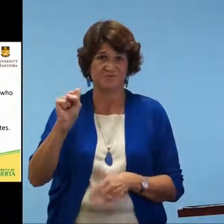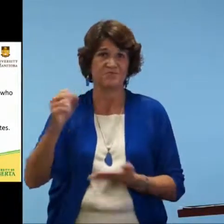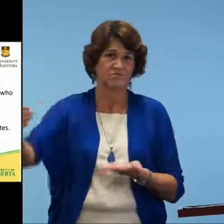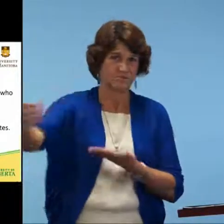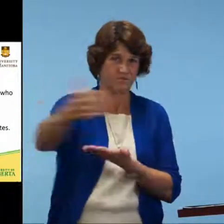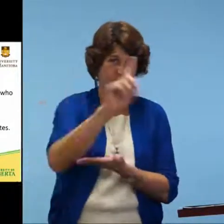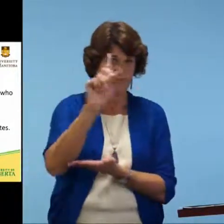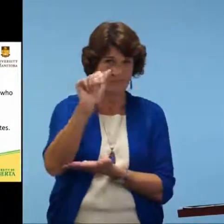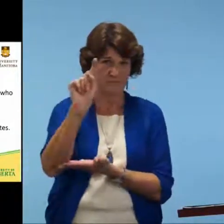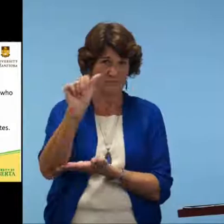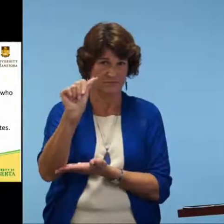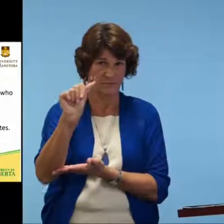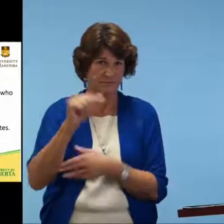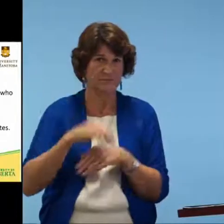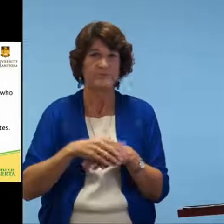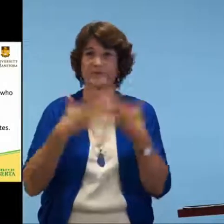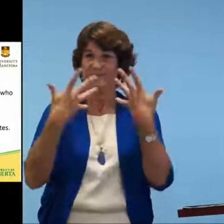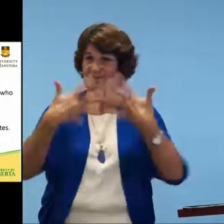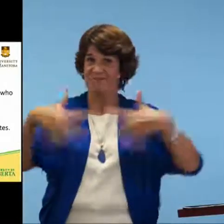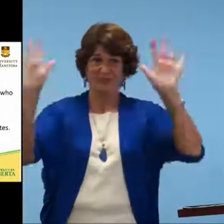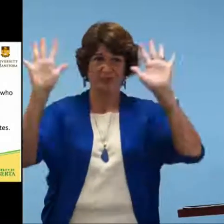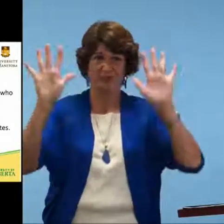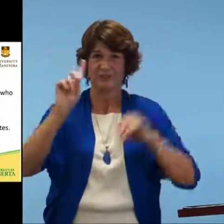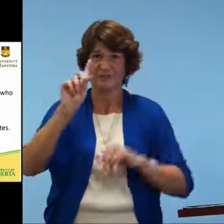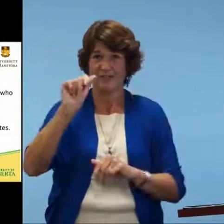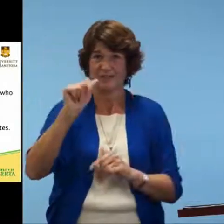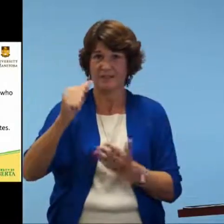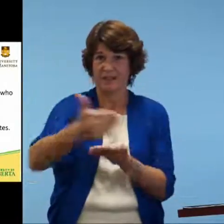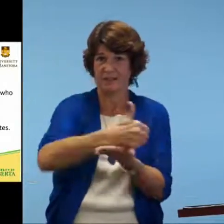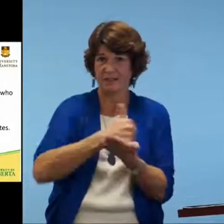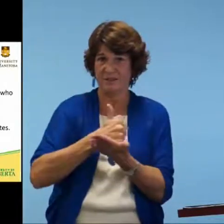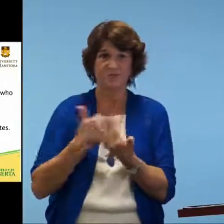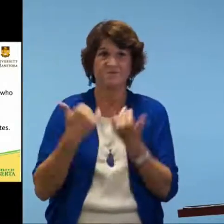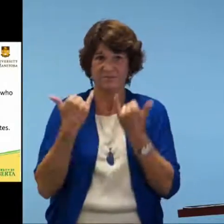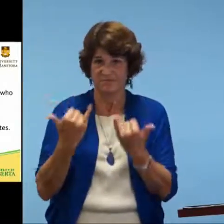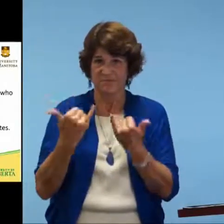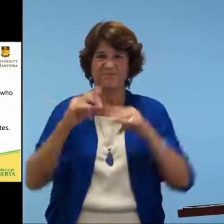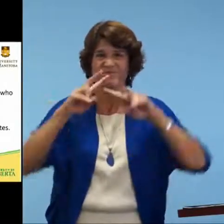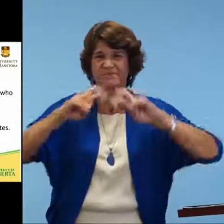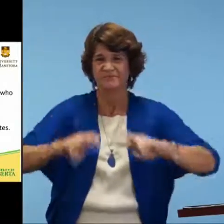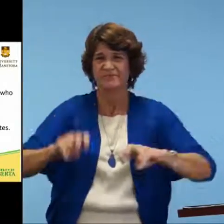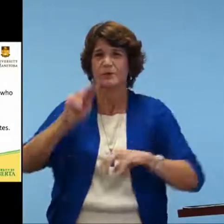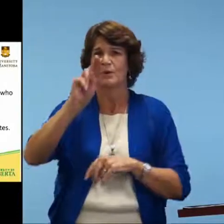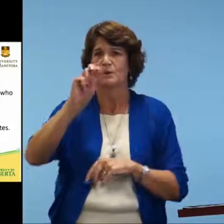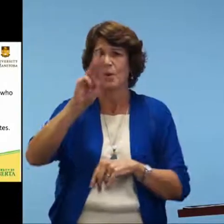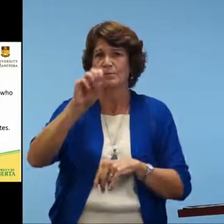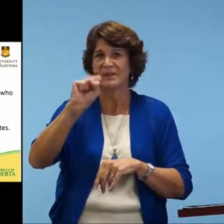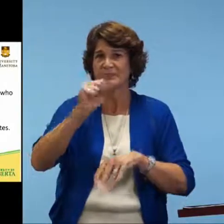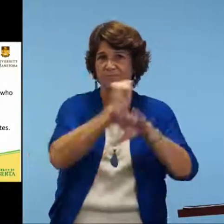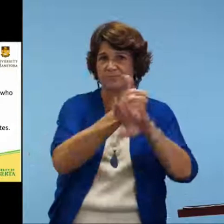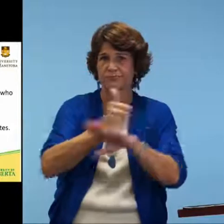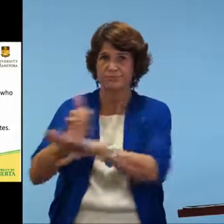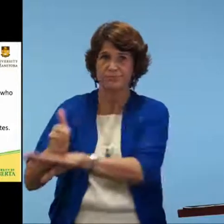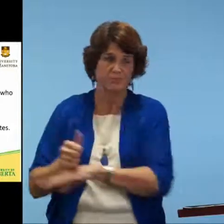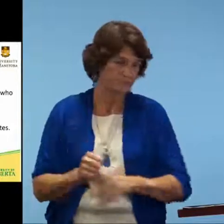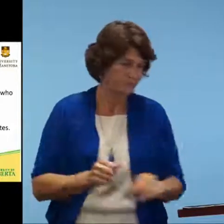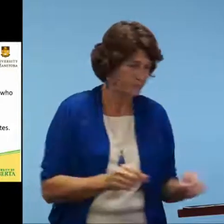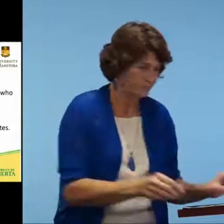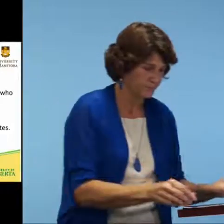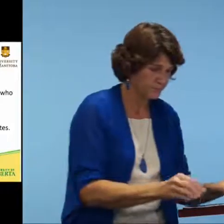within Canada and the states. So it is a North America assessment tool and we have established the